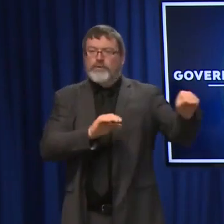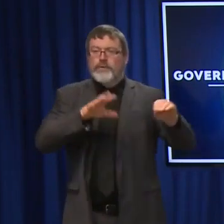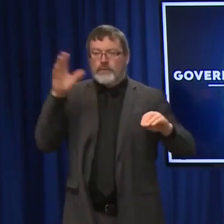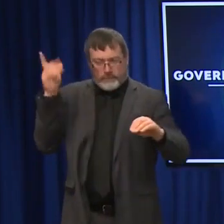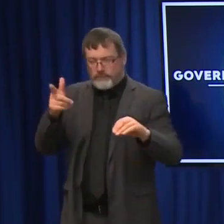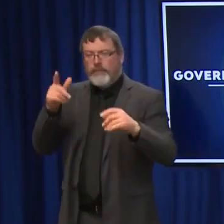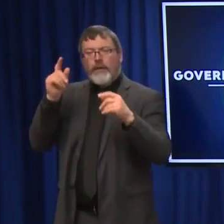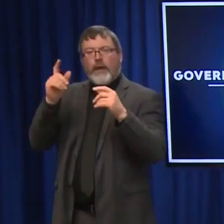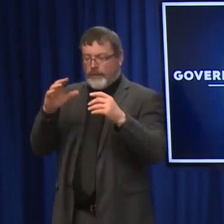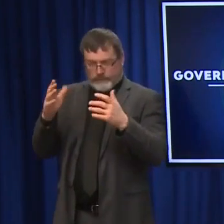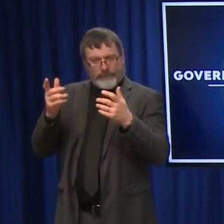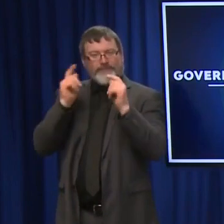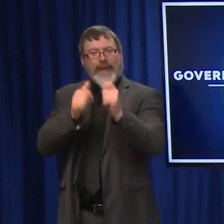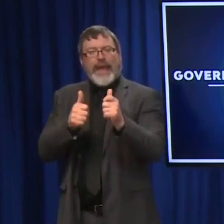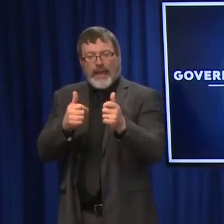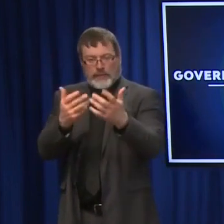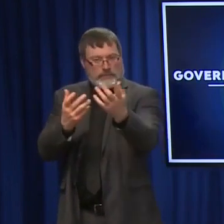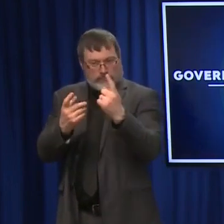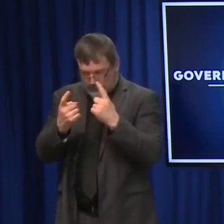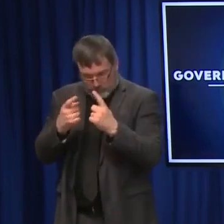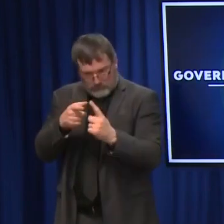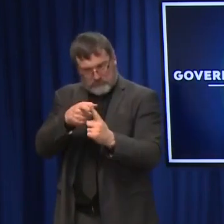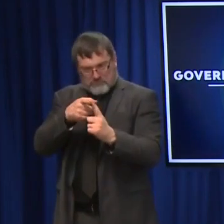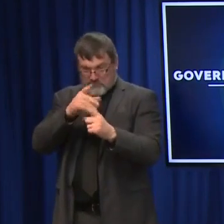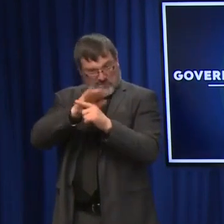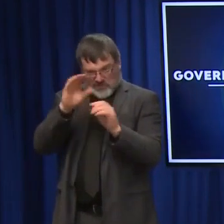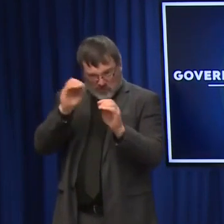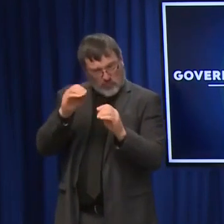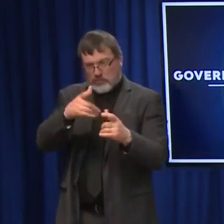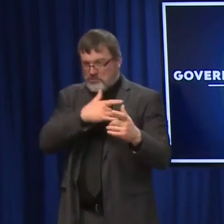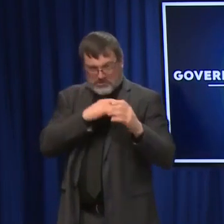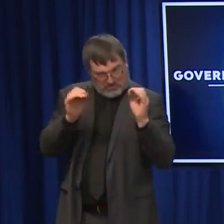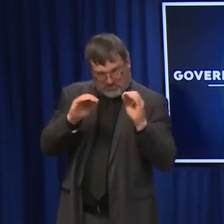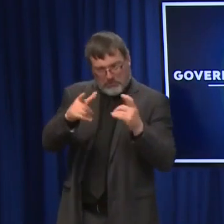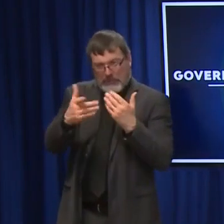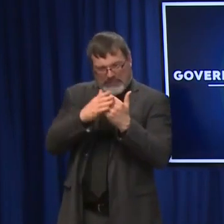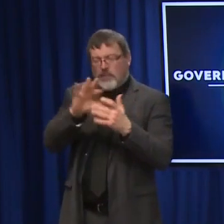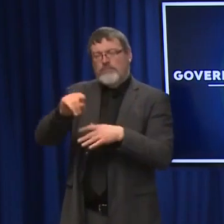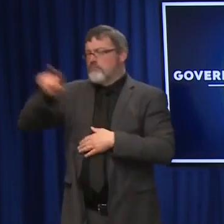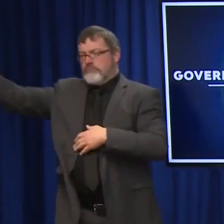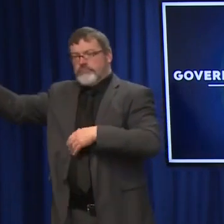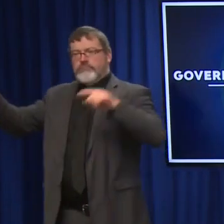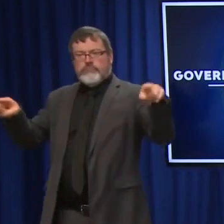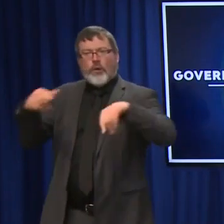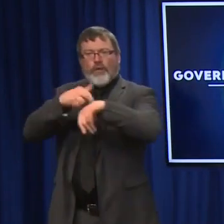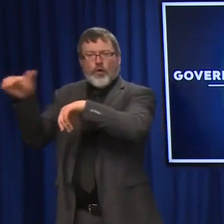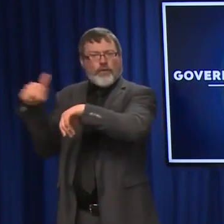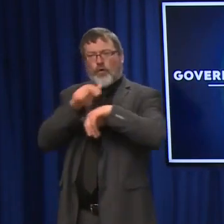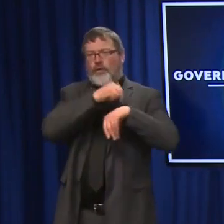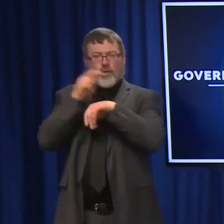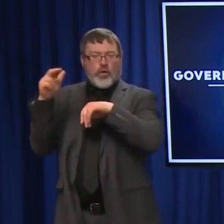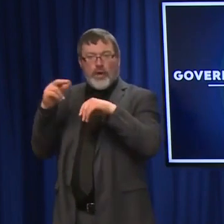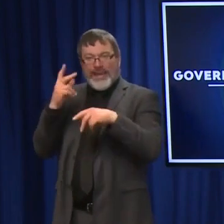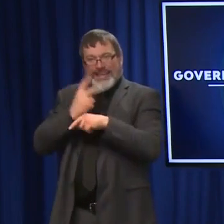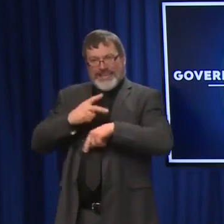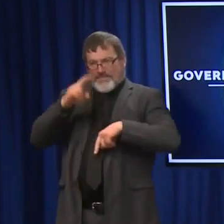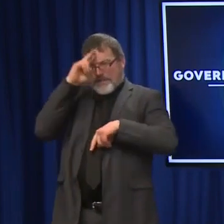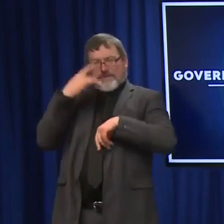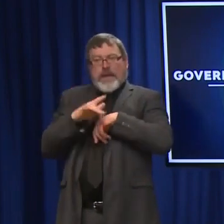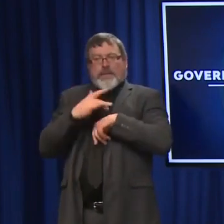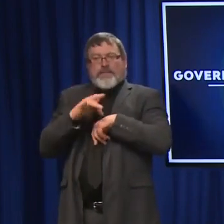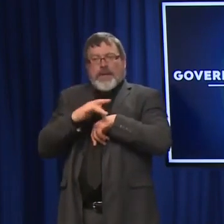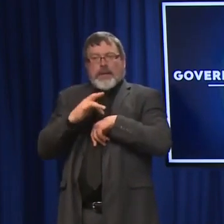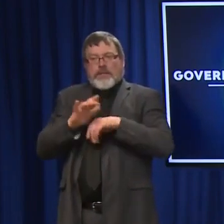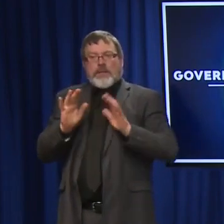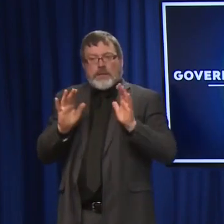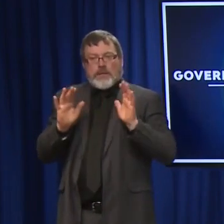so many aspects to bed capacity, everything from length of stay. We've talked last week, we discussed a little bit how, you